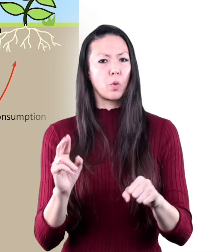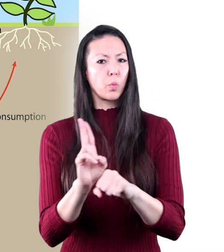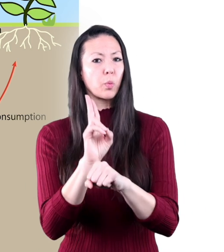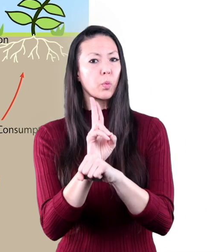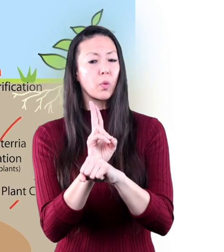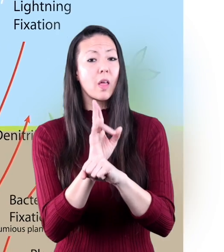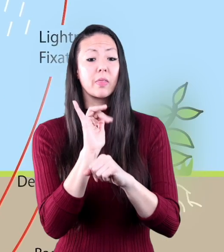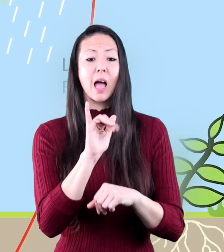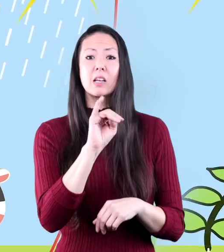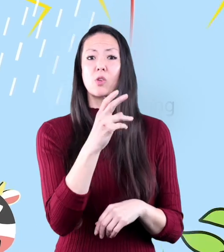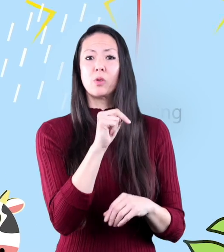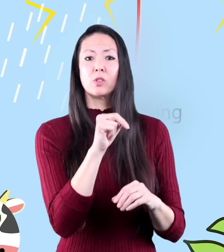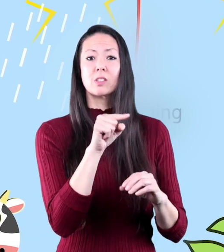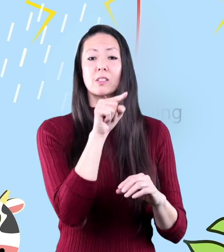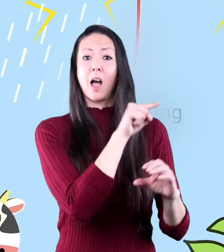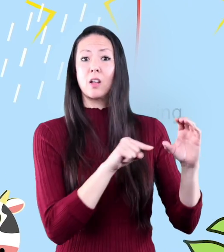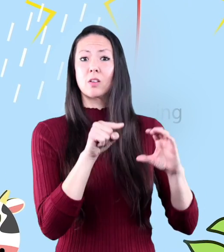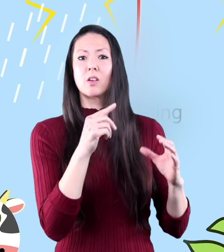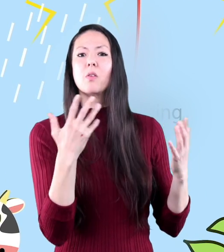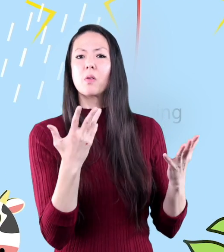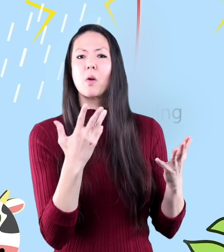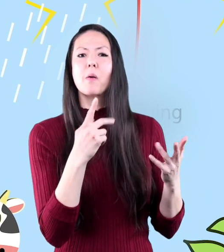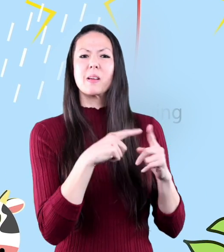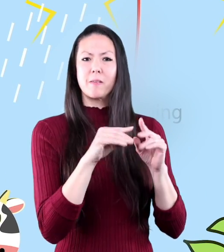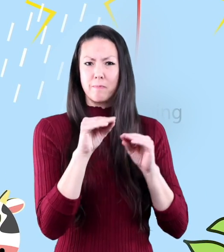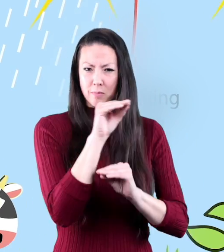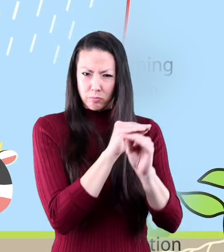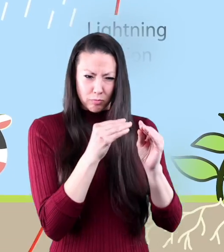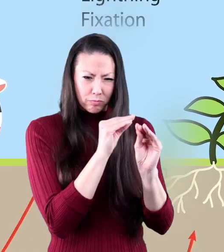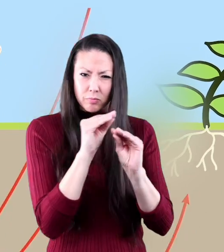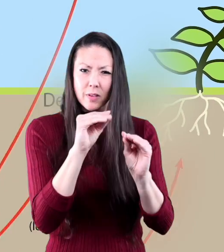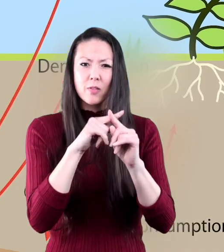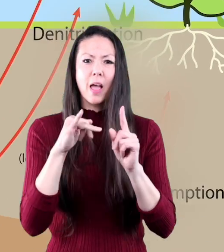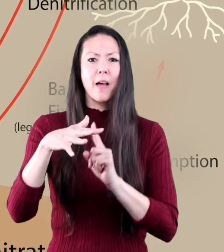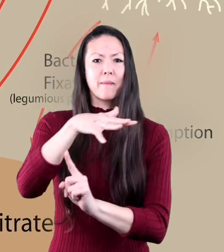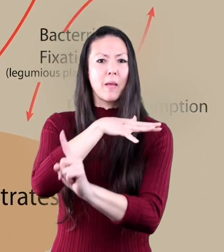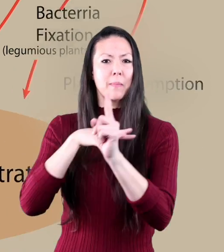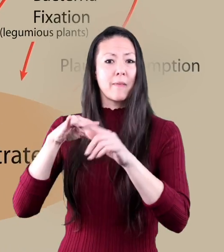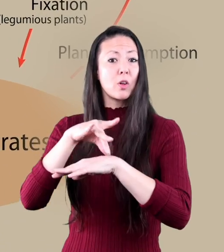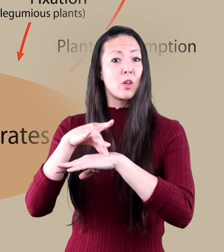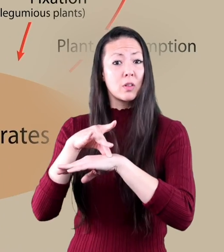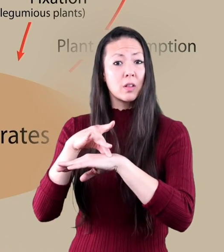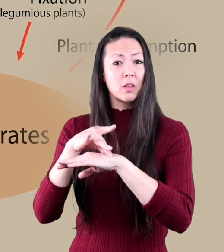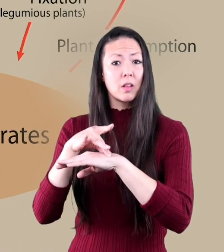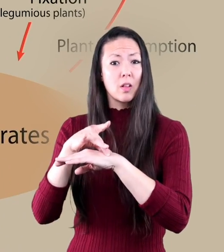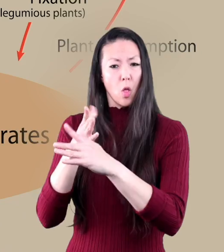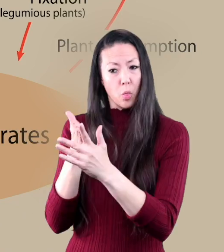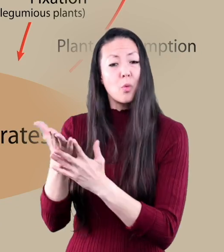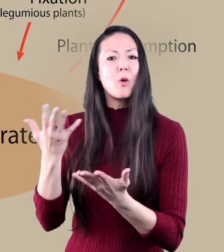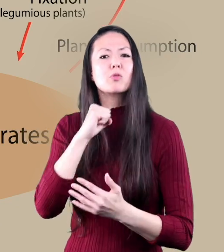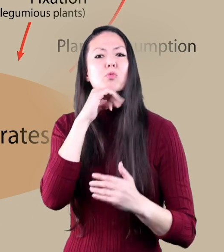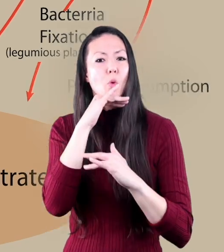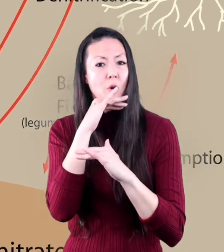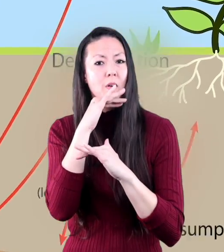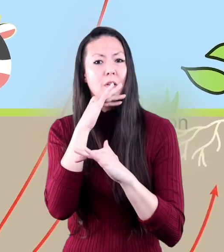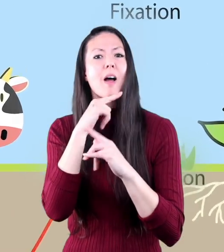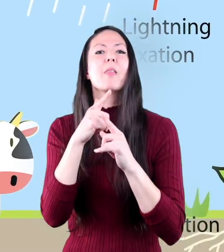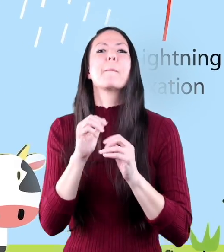the nitrogen cycle is when nitrogen moves from our atmosphere to the earth through the soils and back to the atmosphere